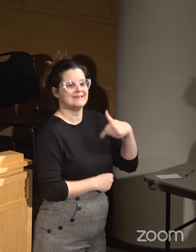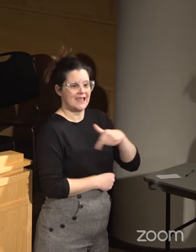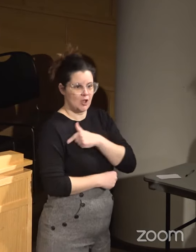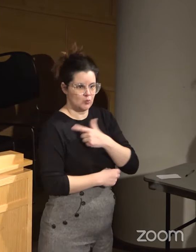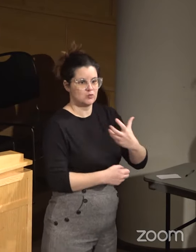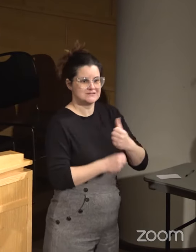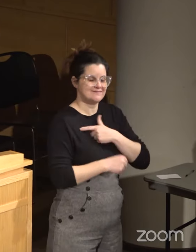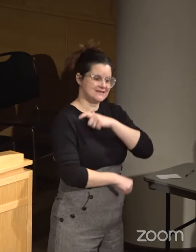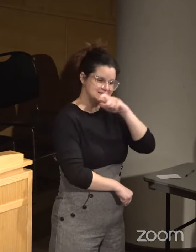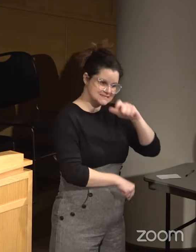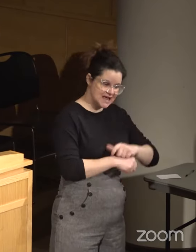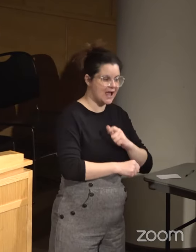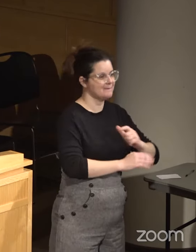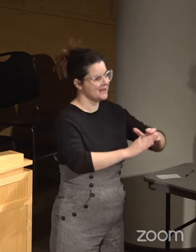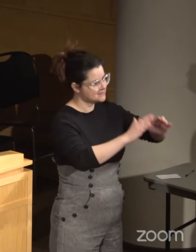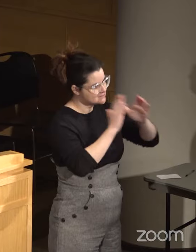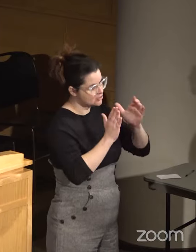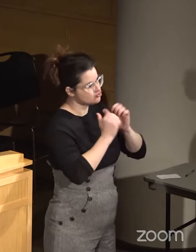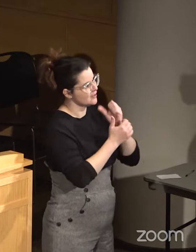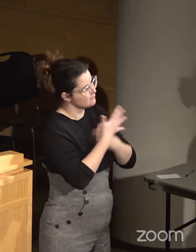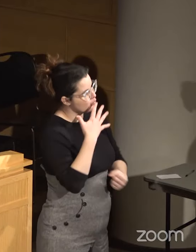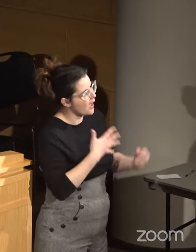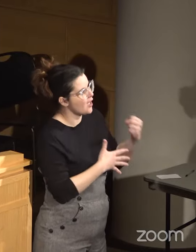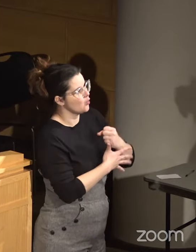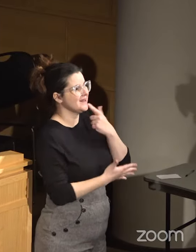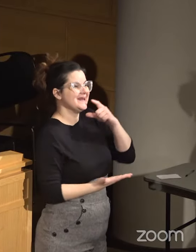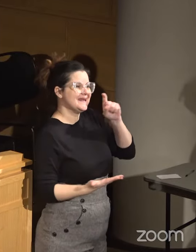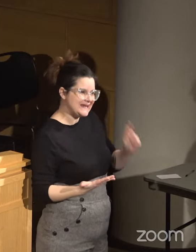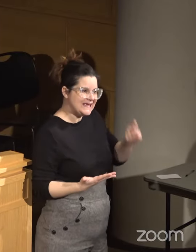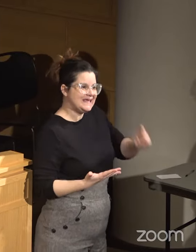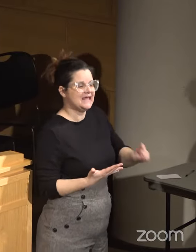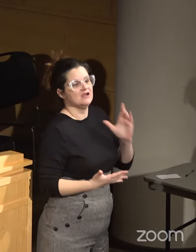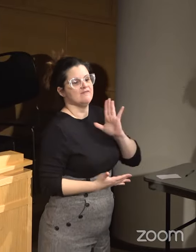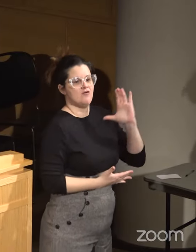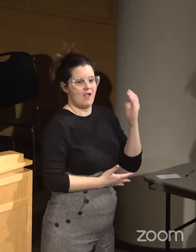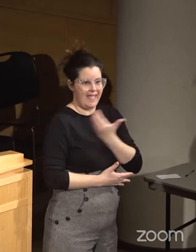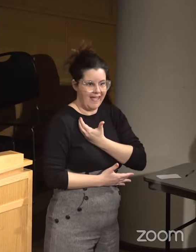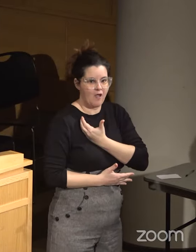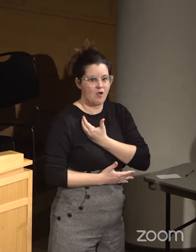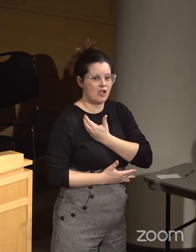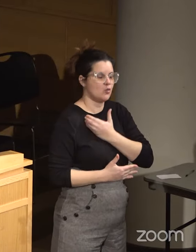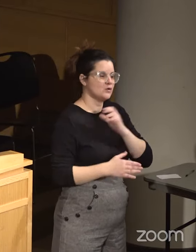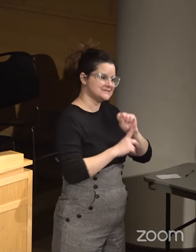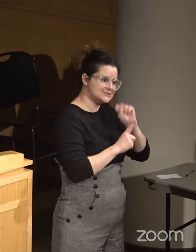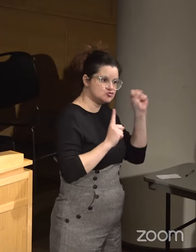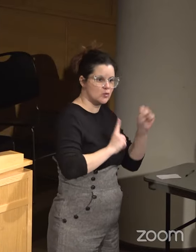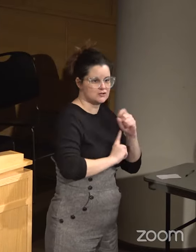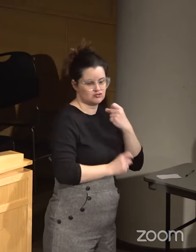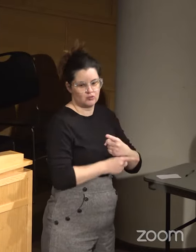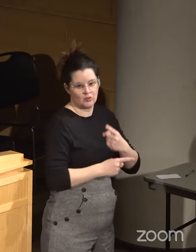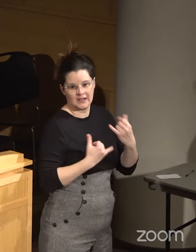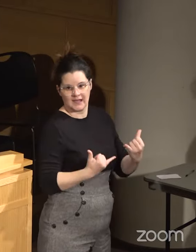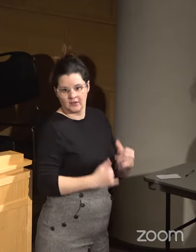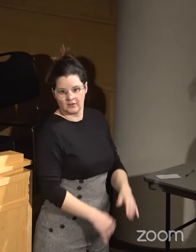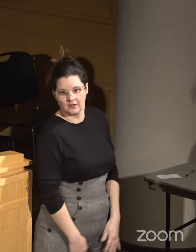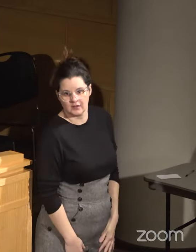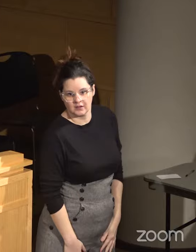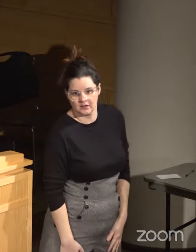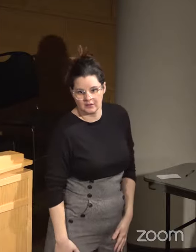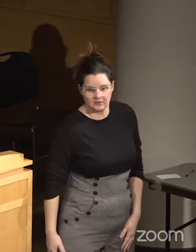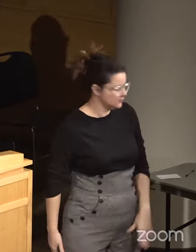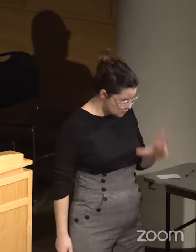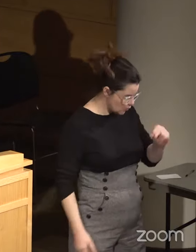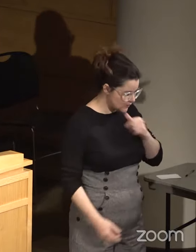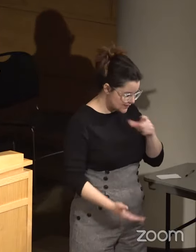receive the time, intention, and priority needed for our situation right now? Go ahead.